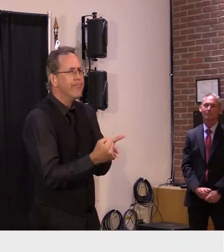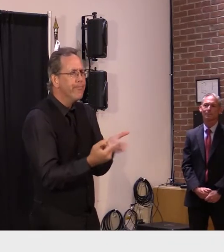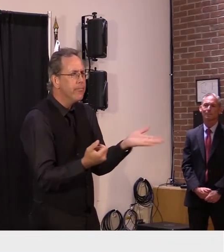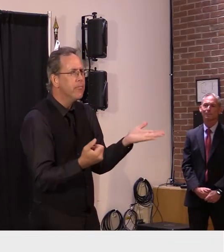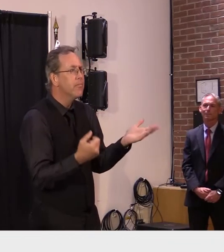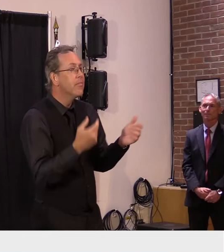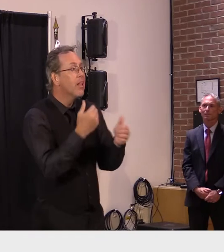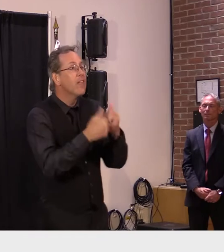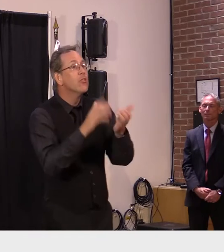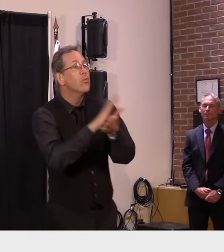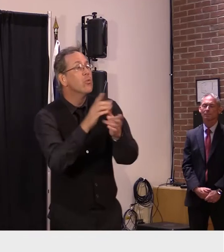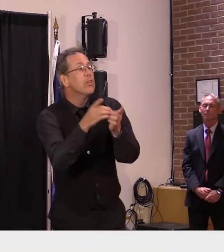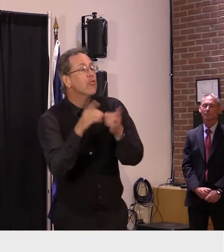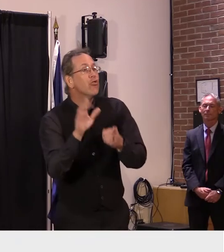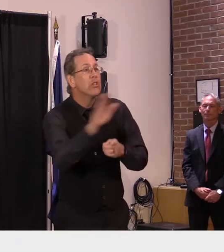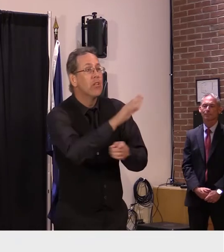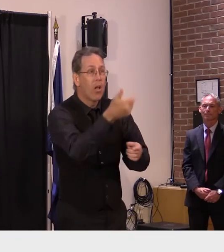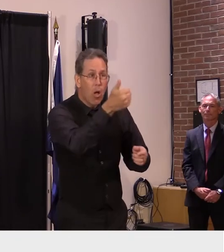regular education spending